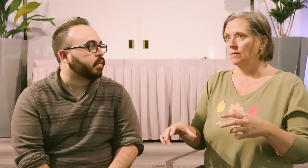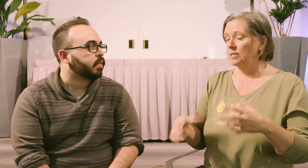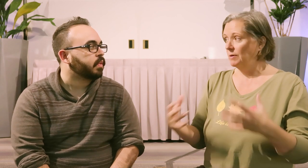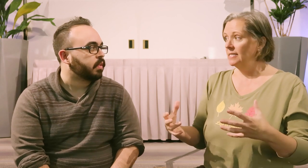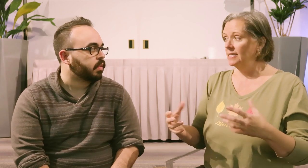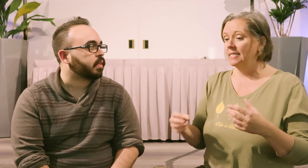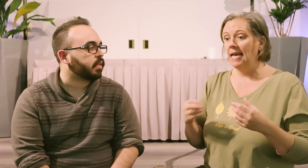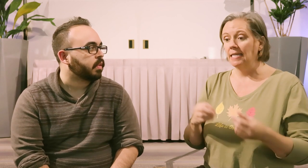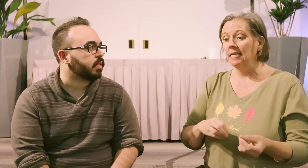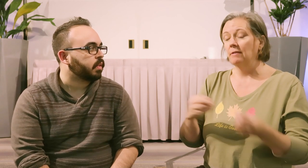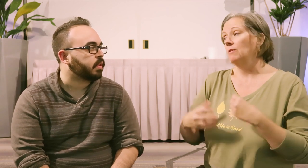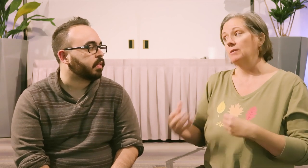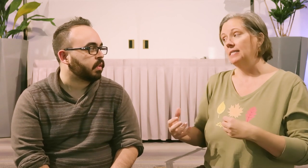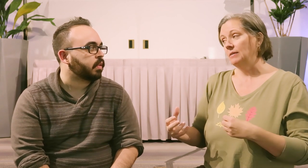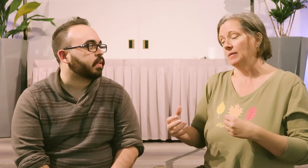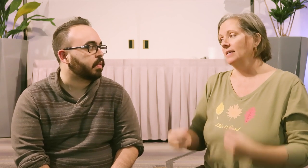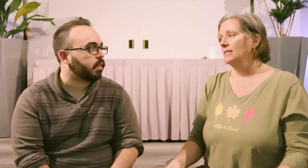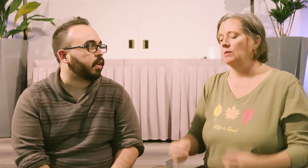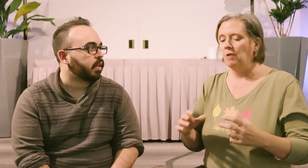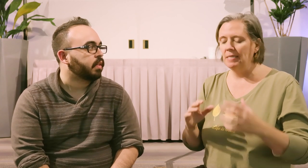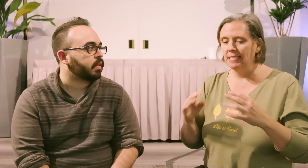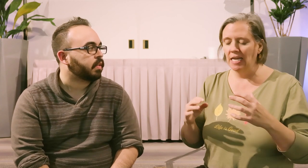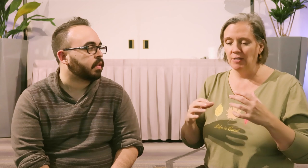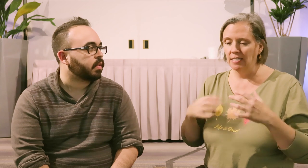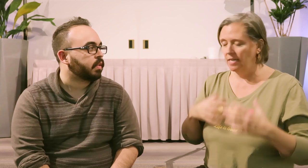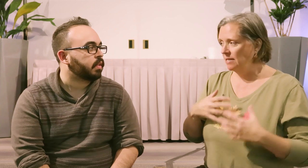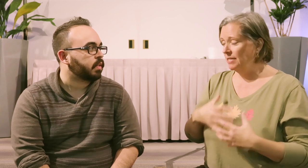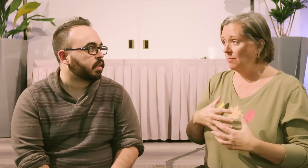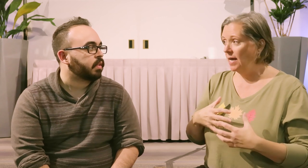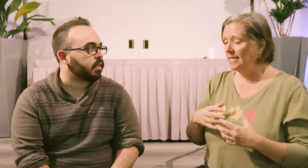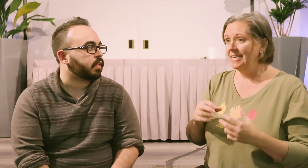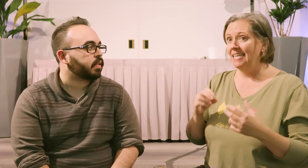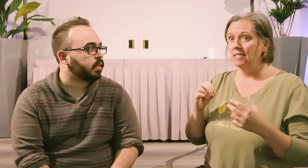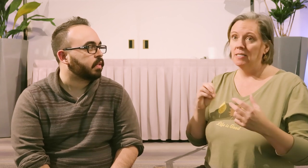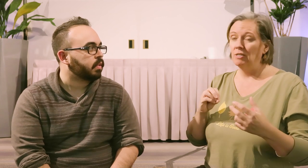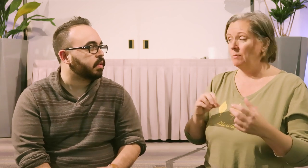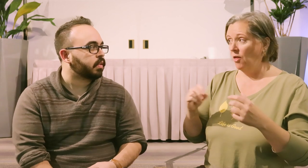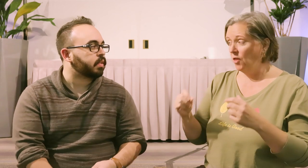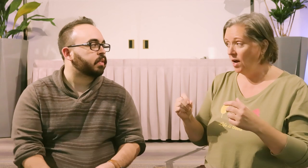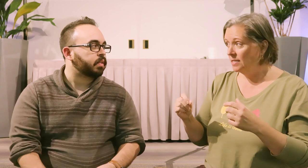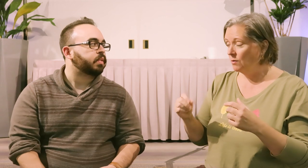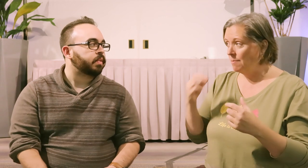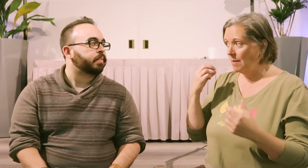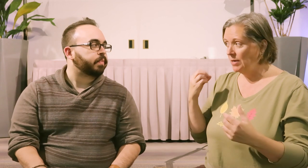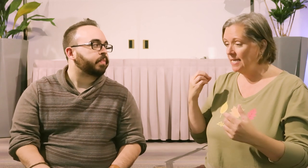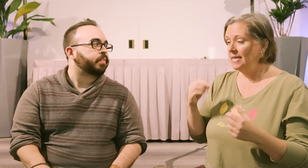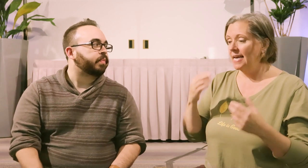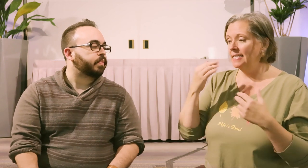experiences and clear it from your system. So the premise is that you get stuffed energy in your body is associated with a thought or a memory and